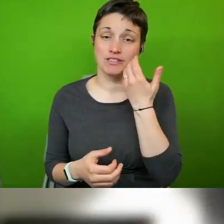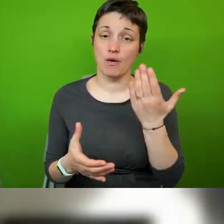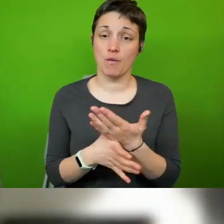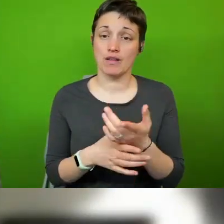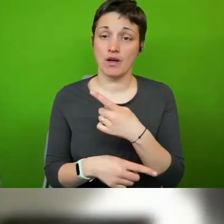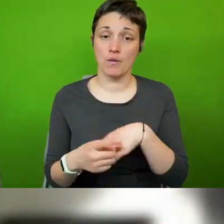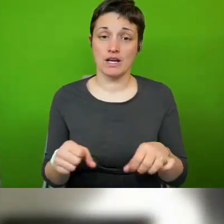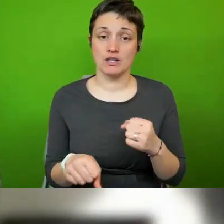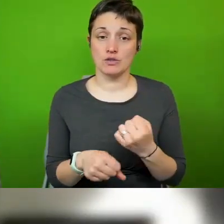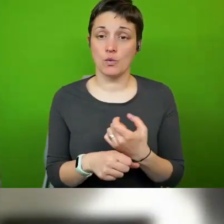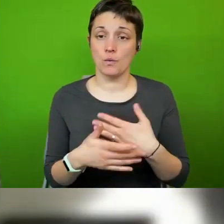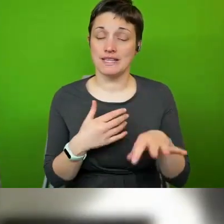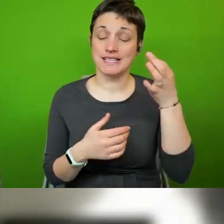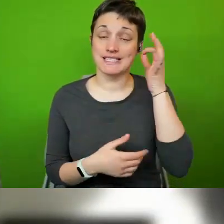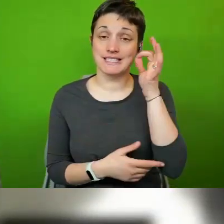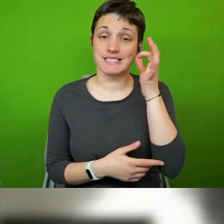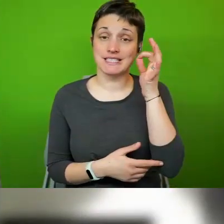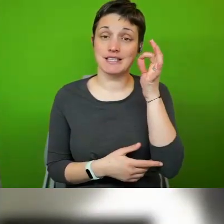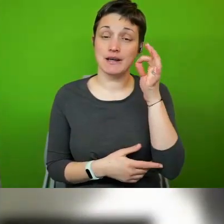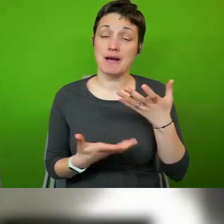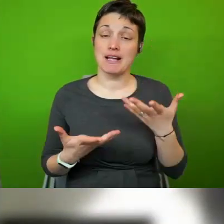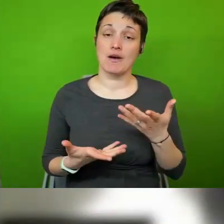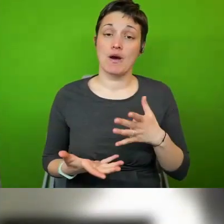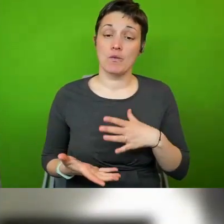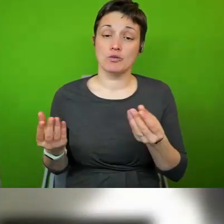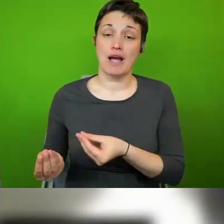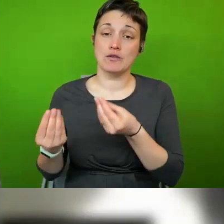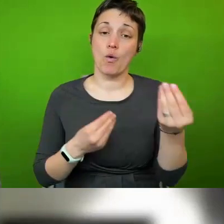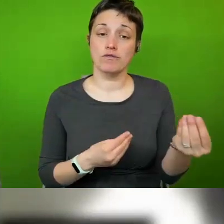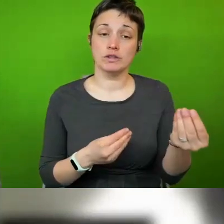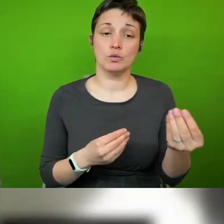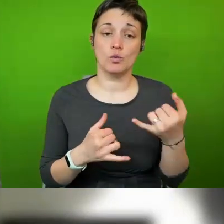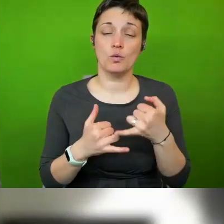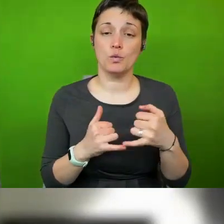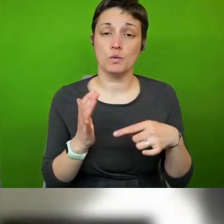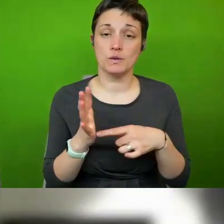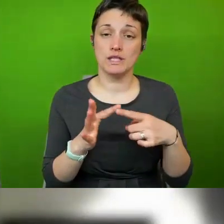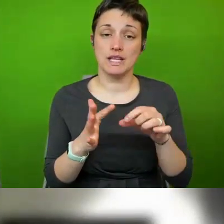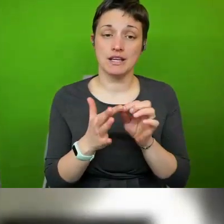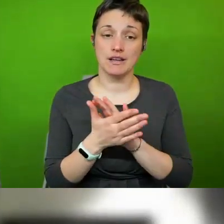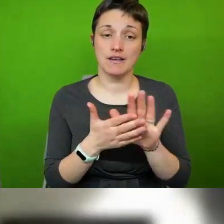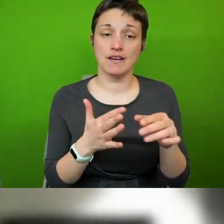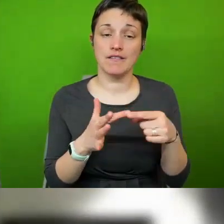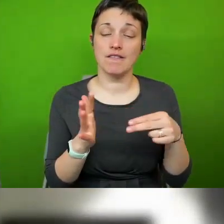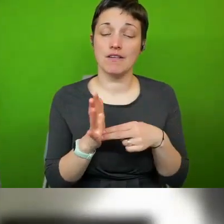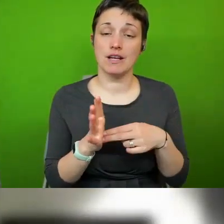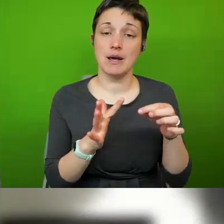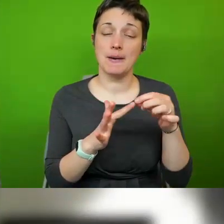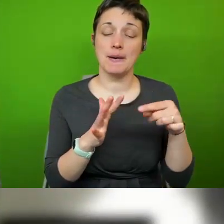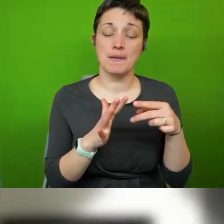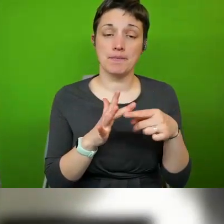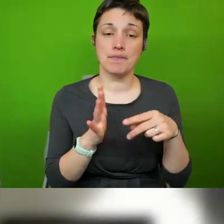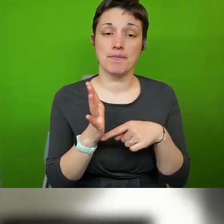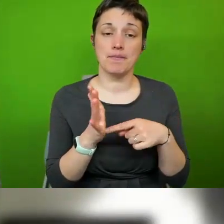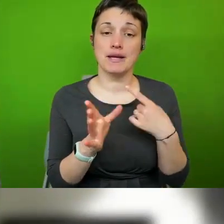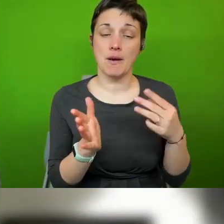rights in the city but i'd like to hand over to uh stephen pittum who is the chair of your human rights city network um to